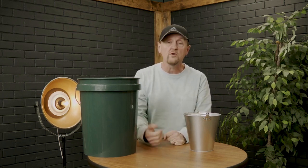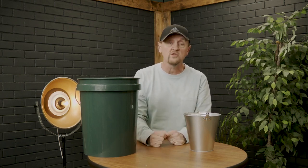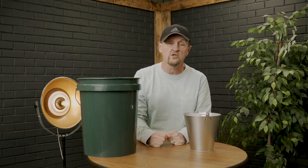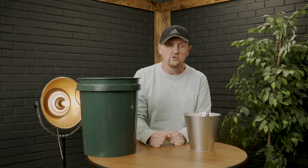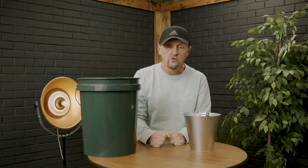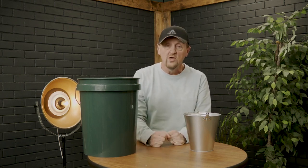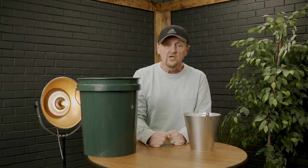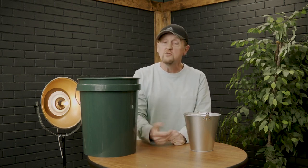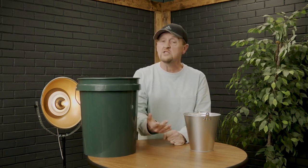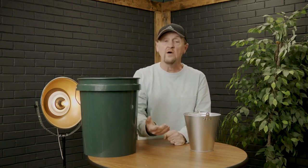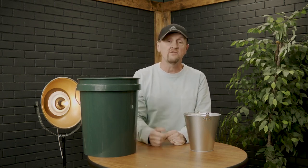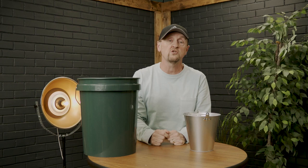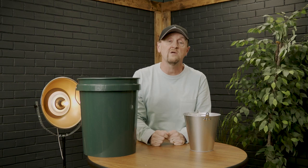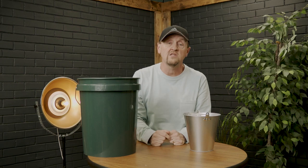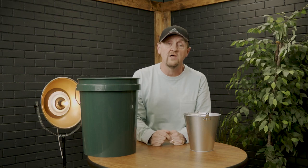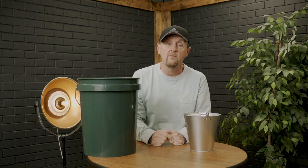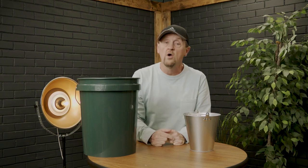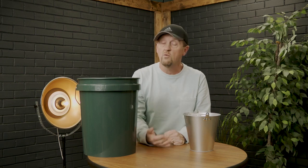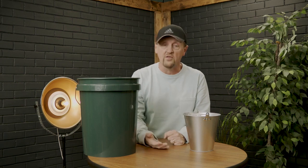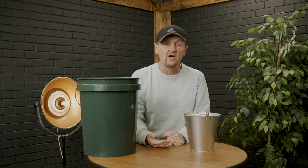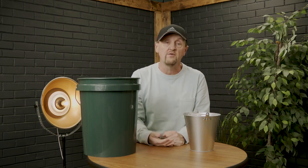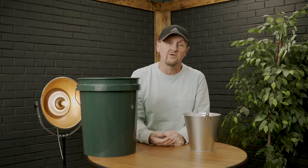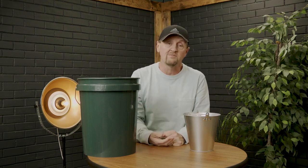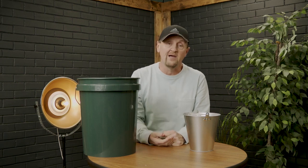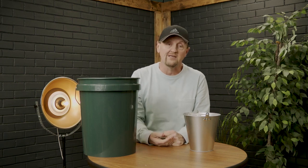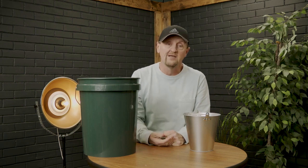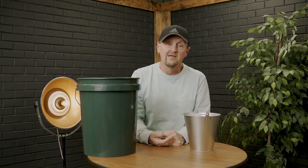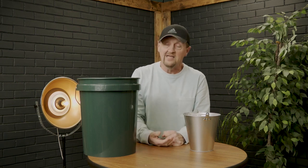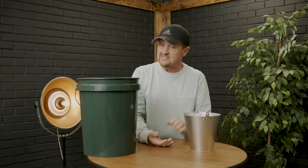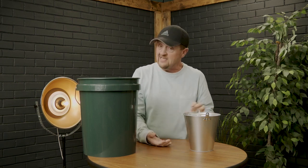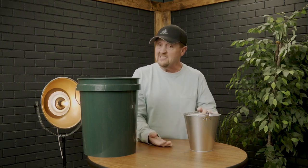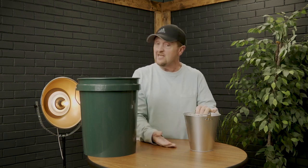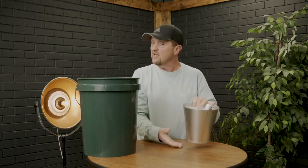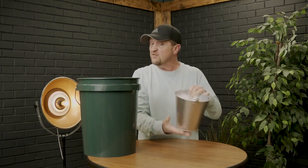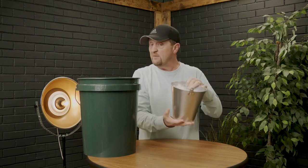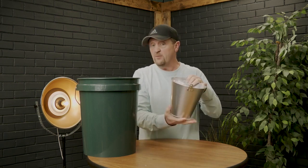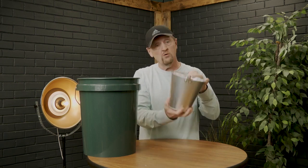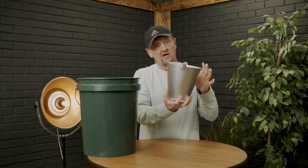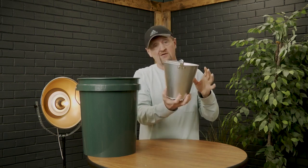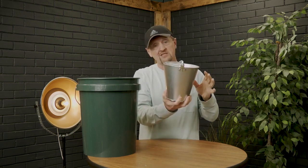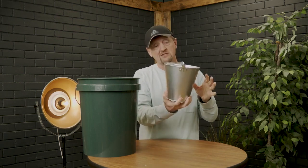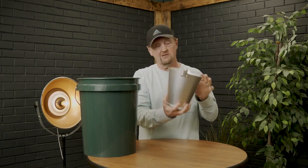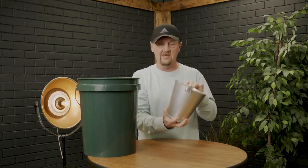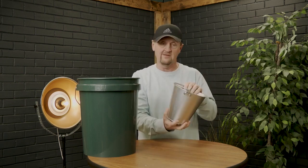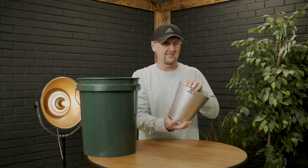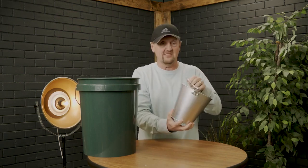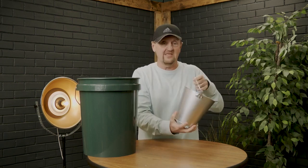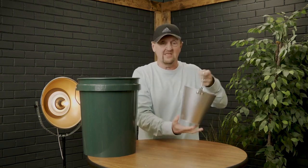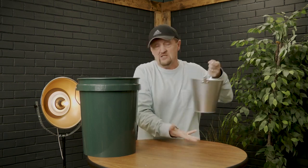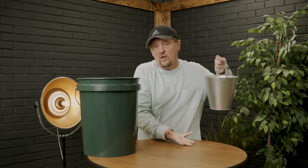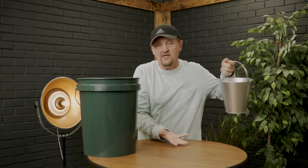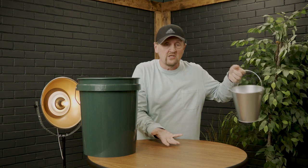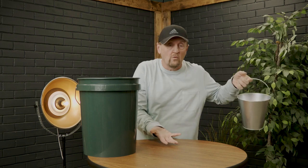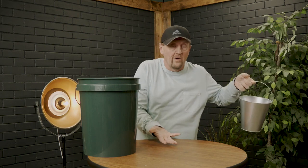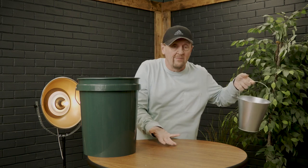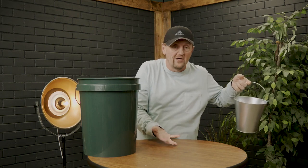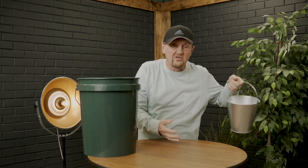persecute you you still have to treat them with love and respect it's easy to love the people who love us okay this is easy it's light doesn't weigh much